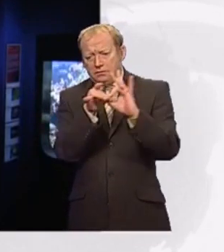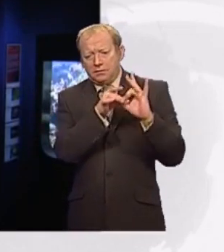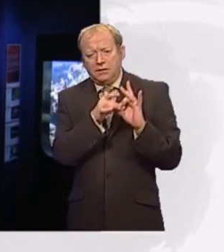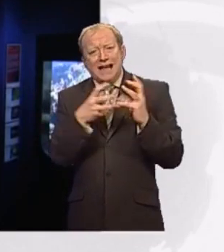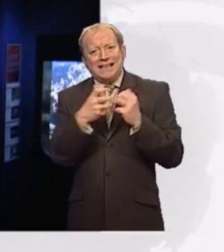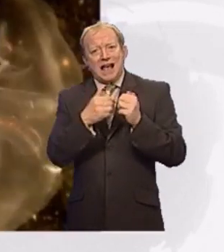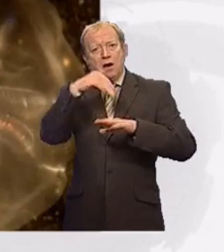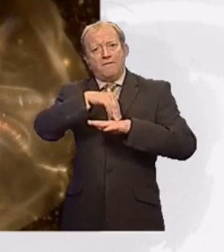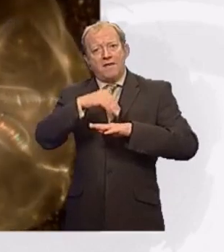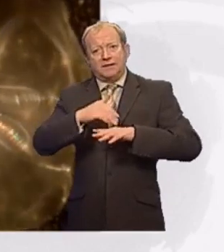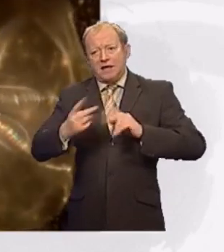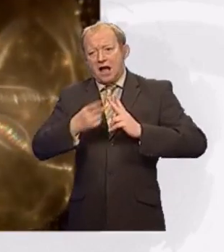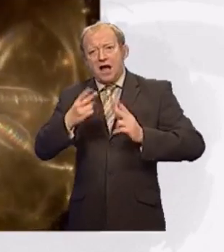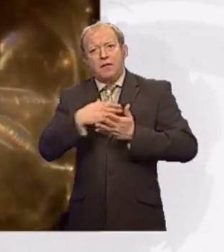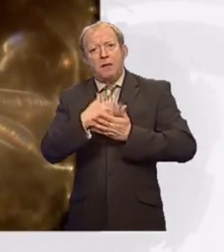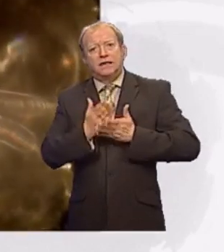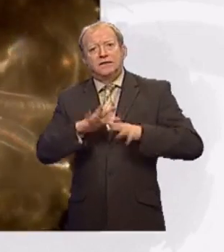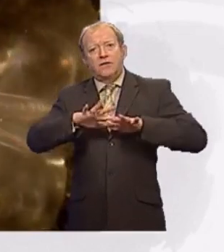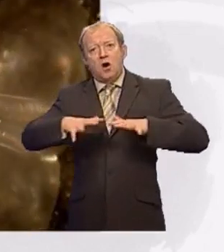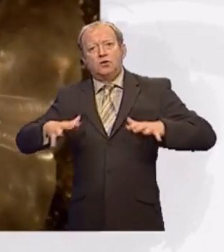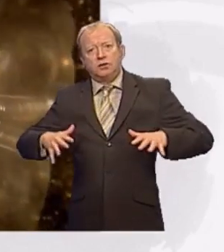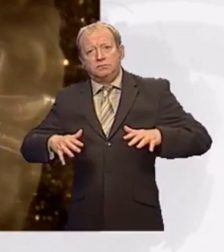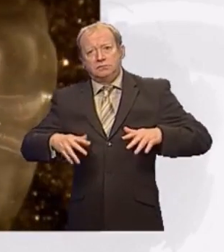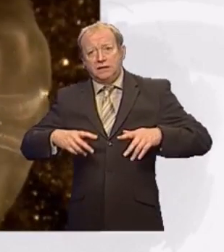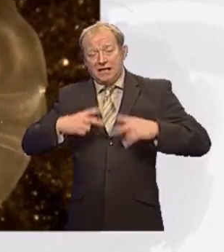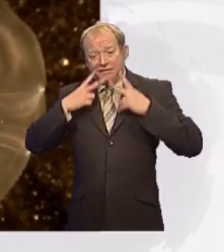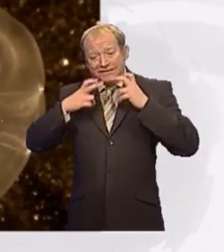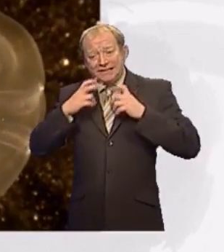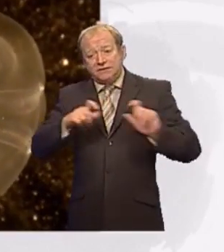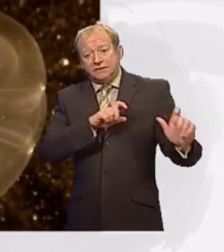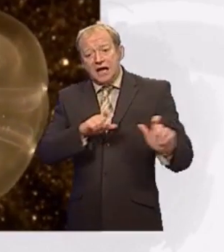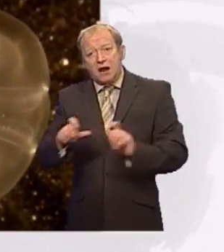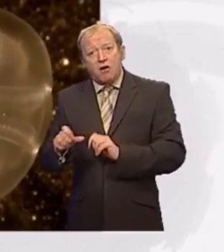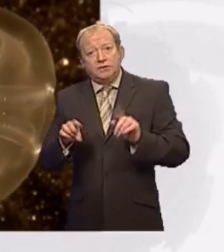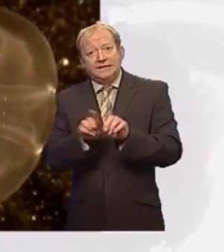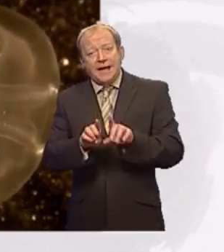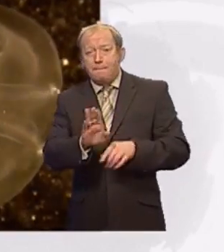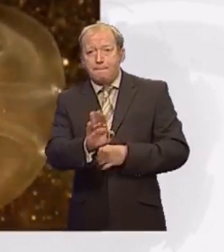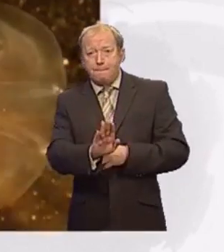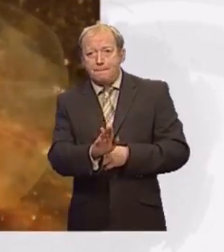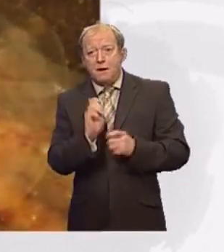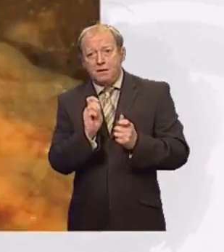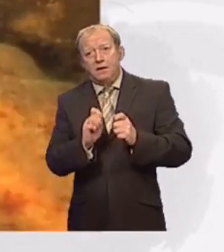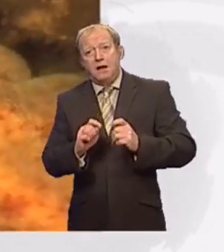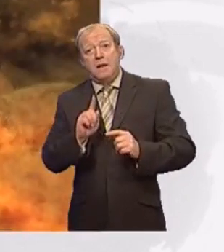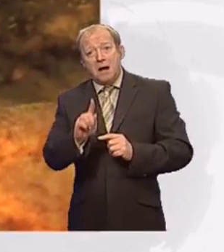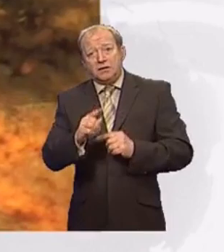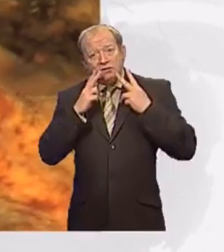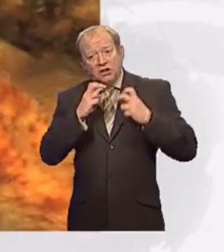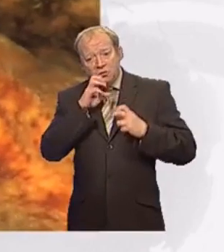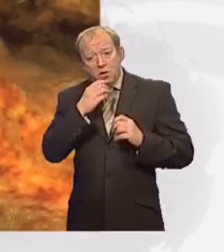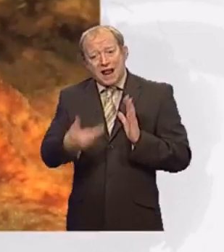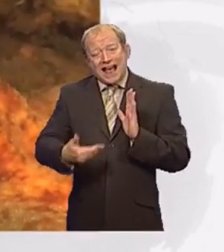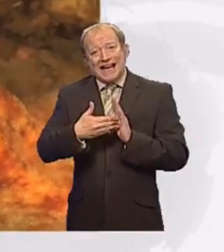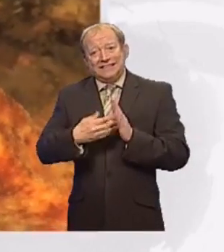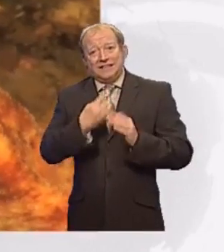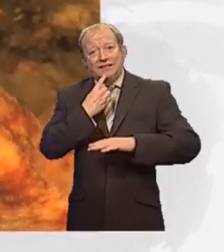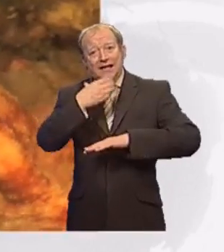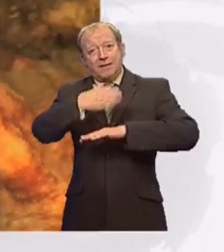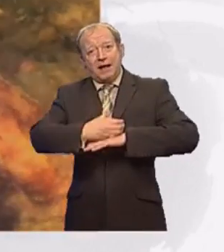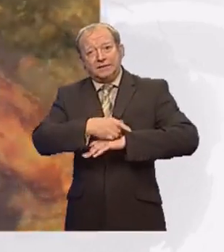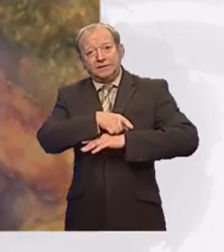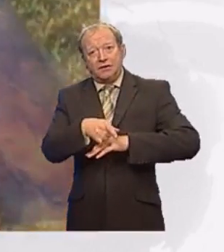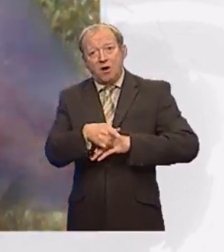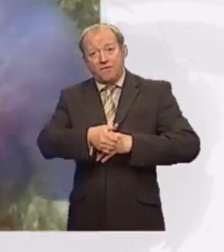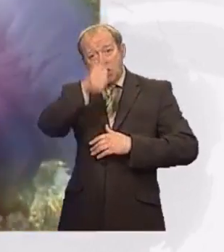on other parts of the ocean. The census won't continue in its current form, but researchers will be adding to the database of known marine